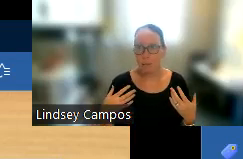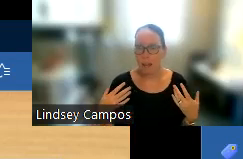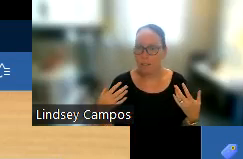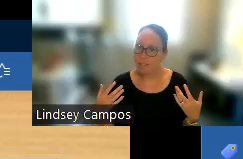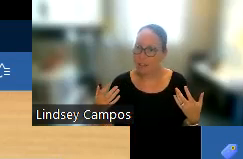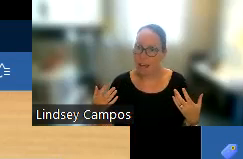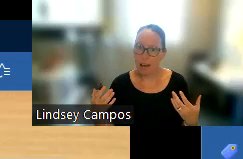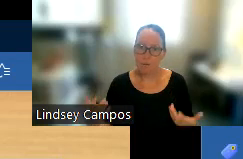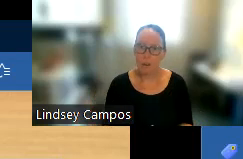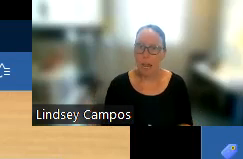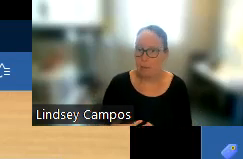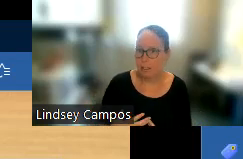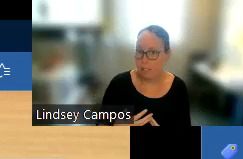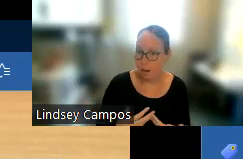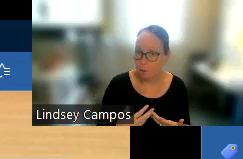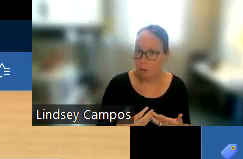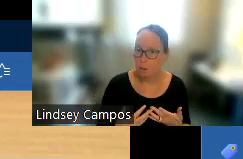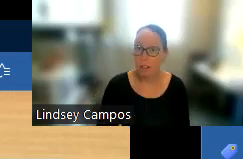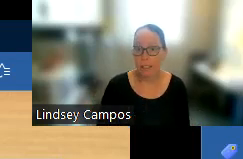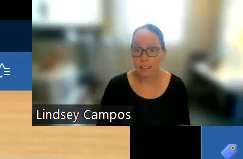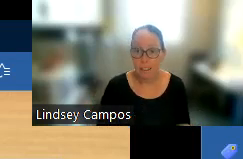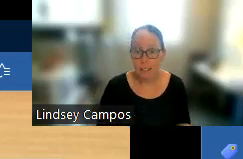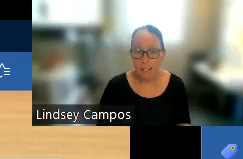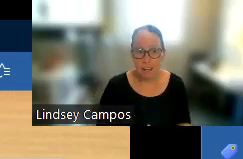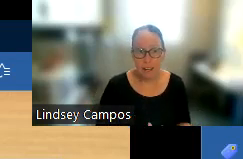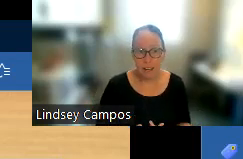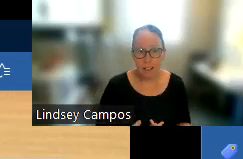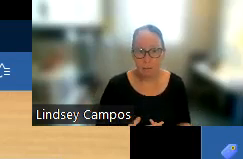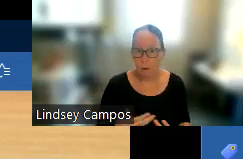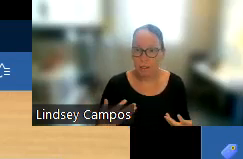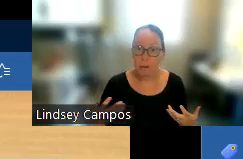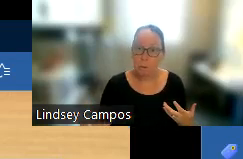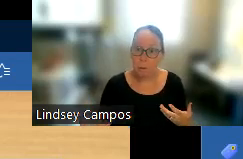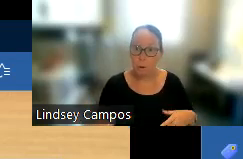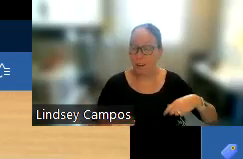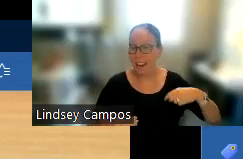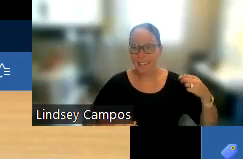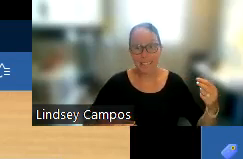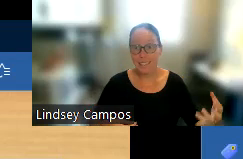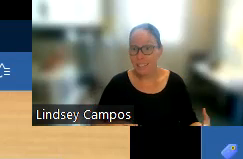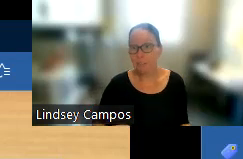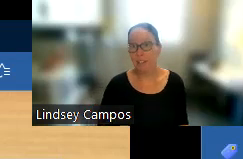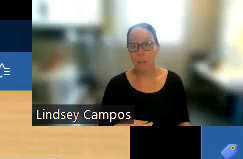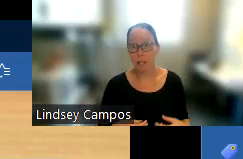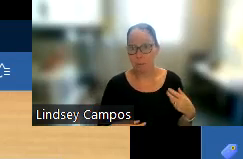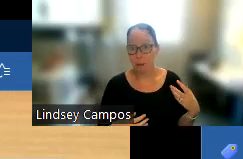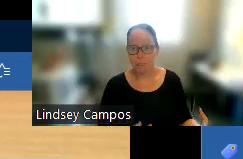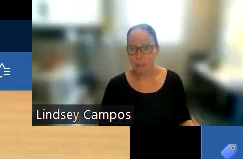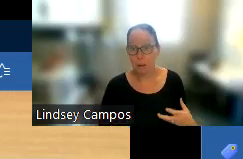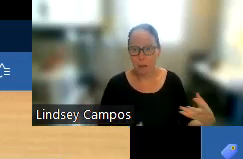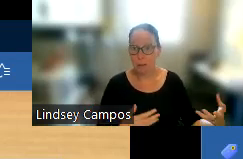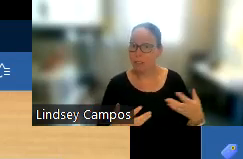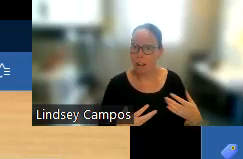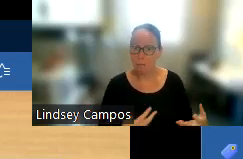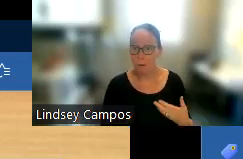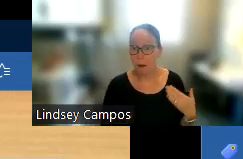I would love to have some vocabulary to talk about cooking. Um, or, you know, the pool or, hey, it's Thanksgiving coming up and I